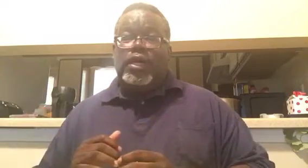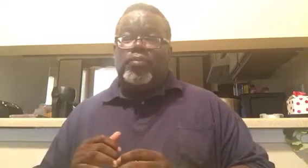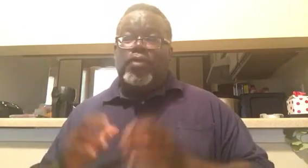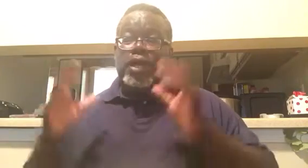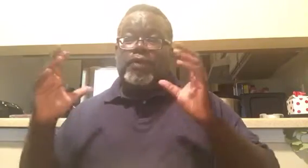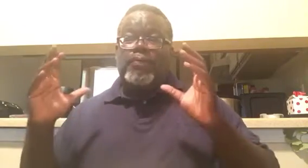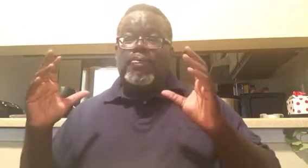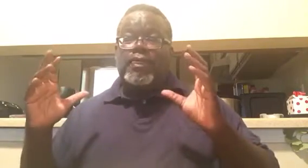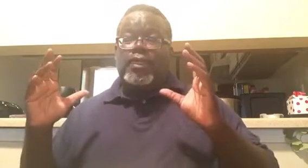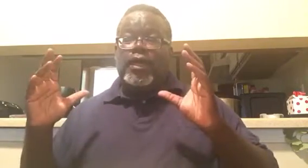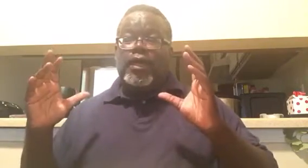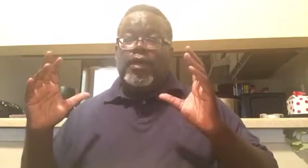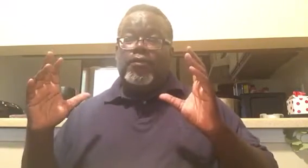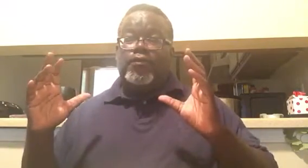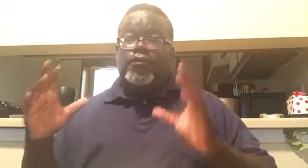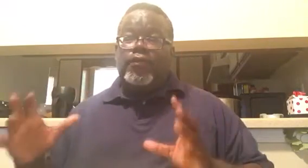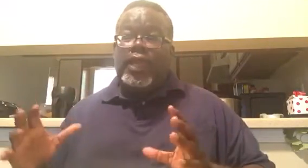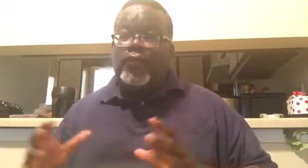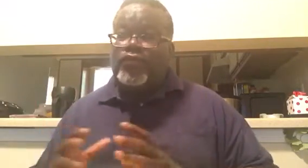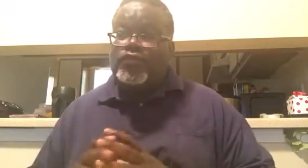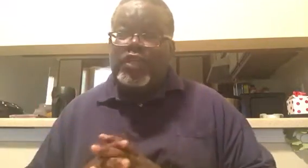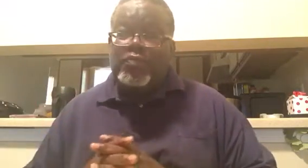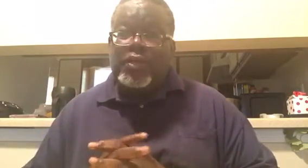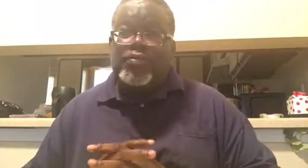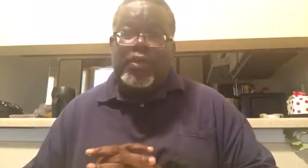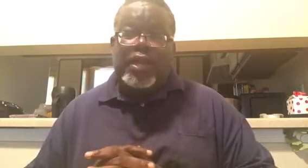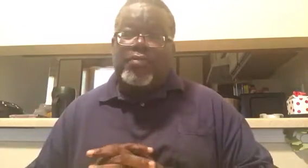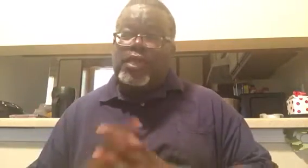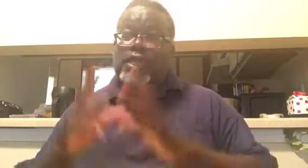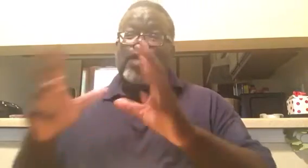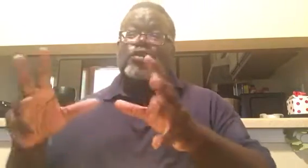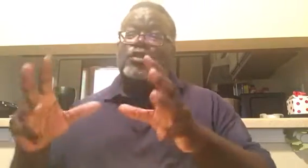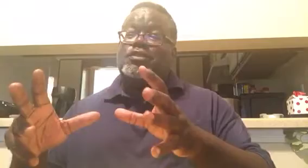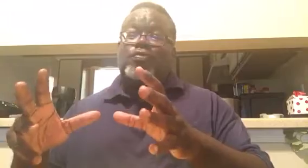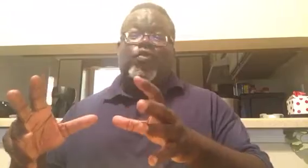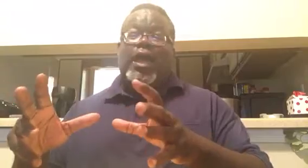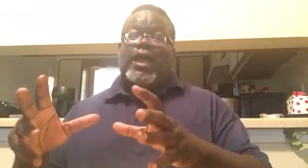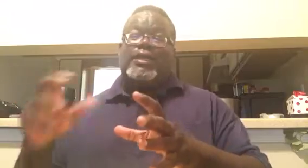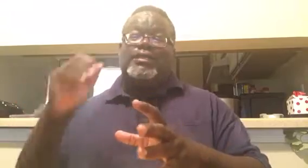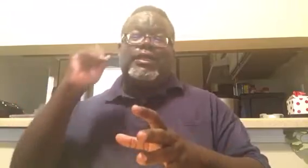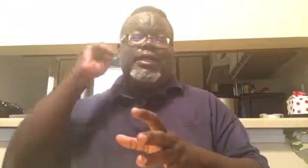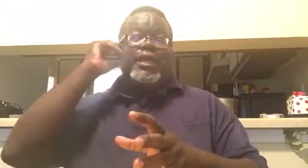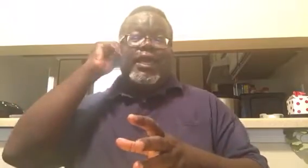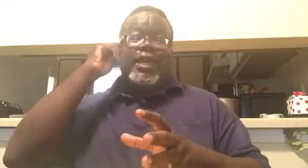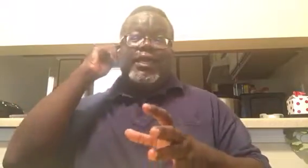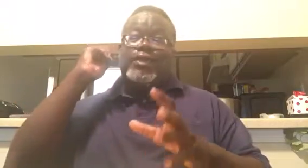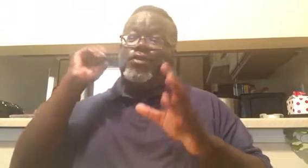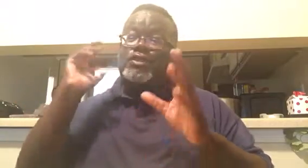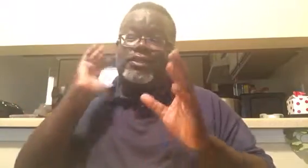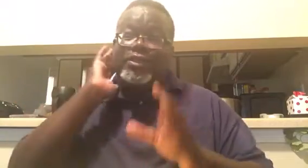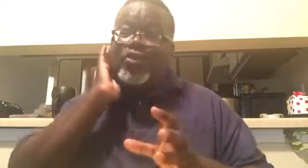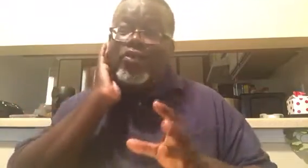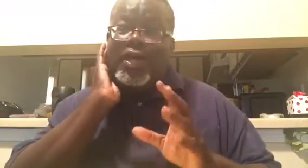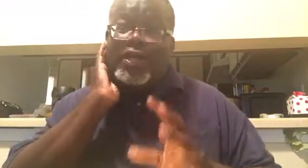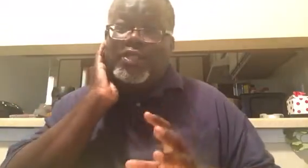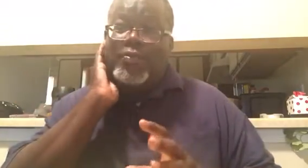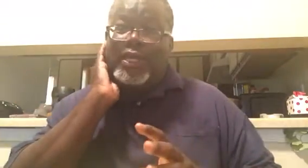uh, but the, we have 15 people at our meeting. That was a surprise and it was so unexpected.